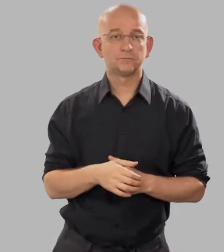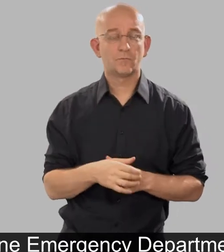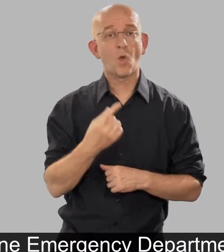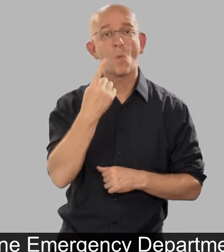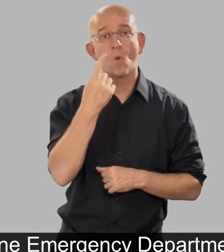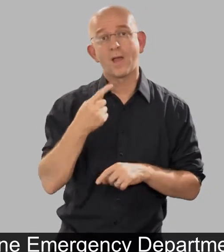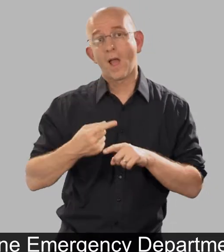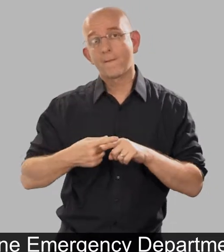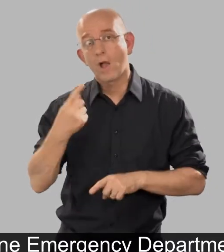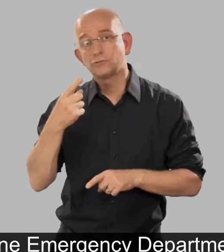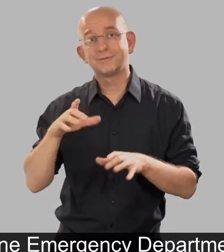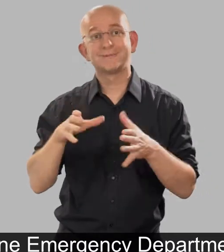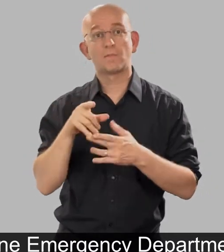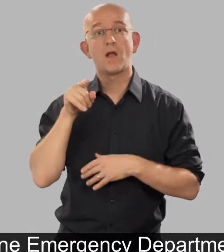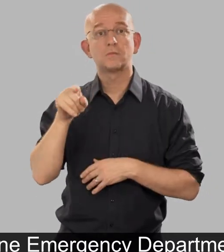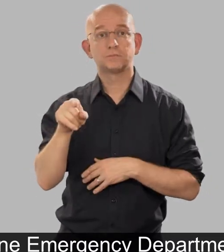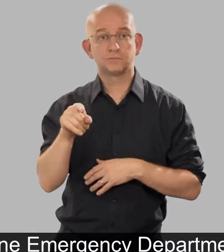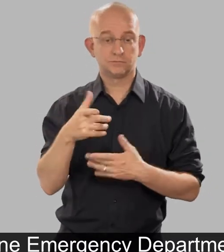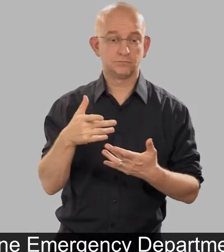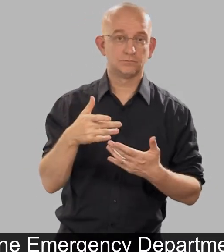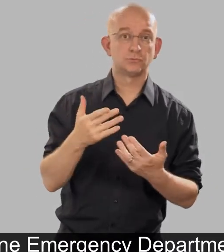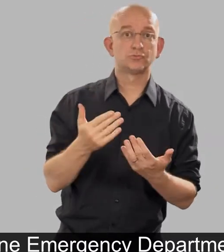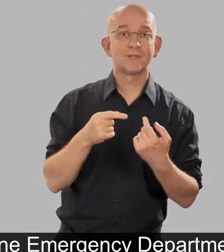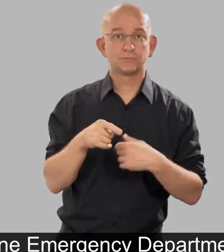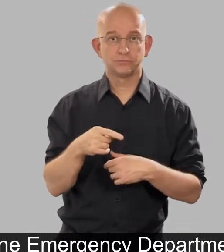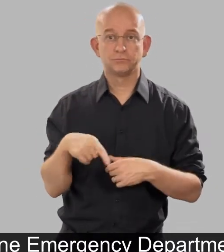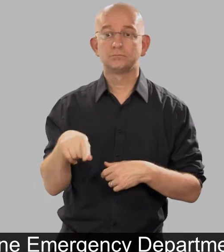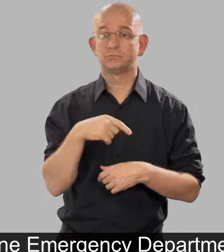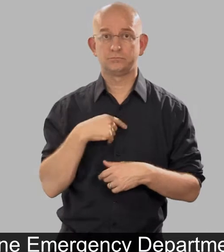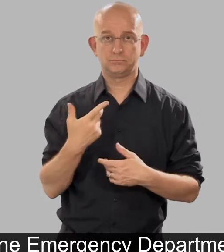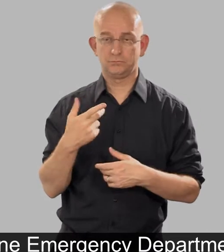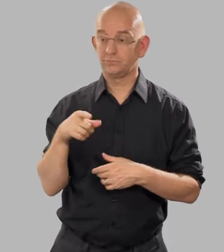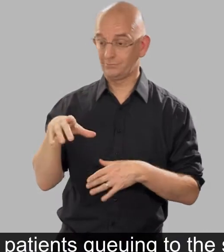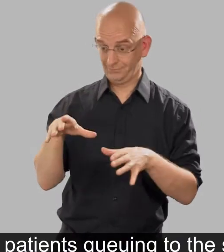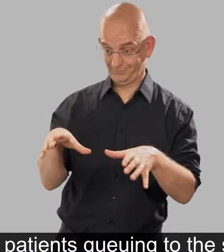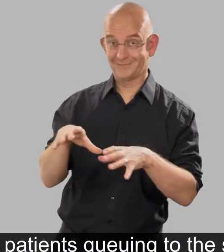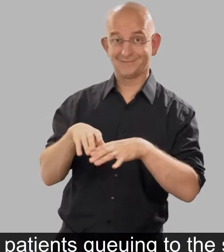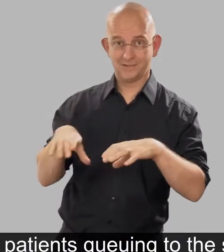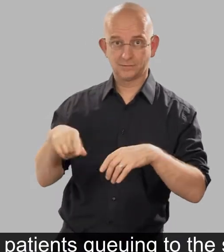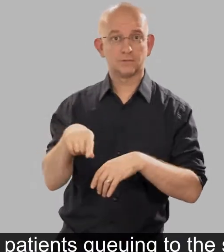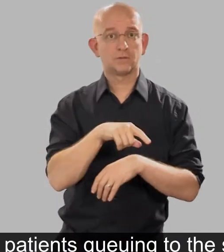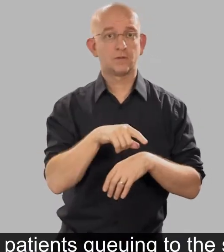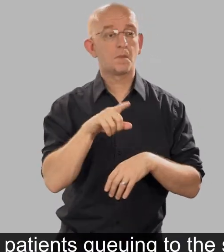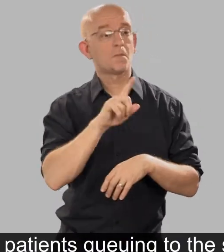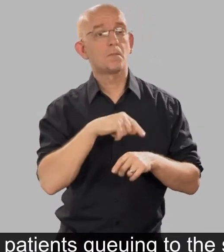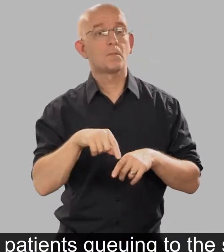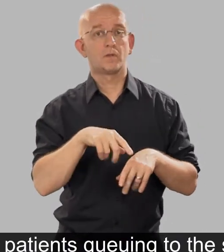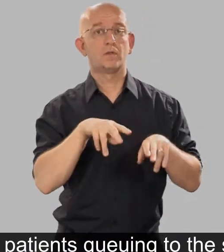One emergency department reception we visited faced a wall with patients queuing to the